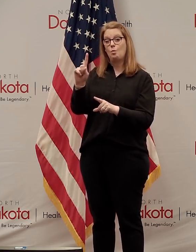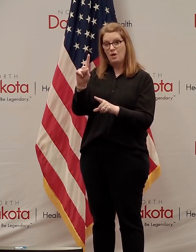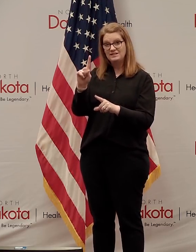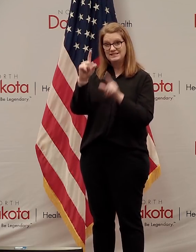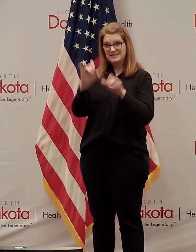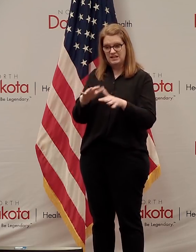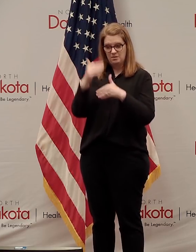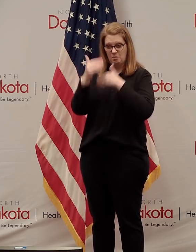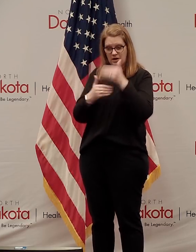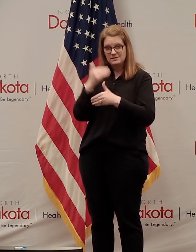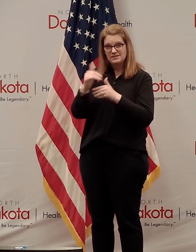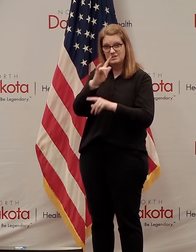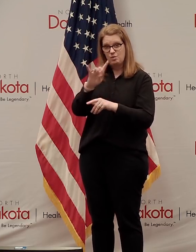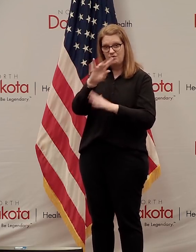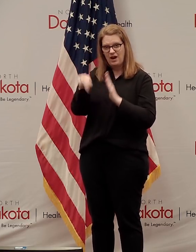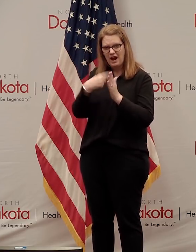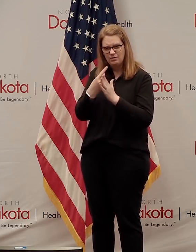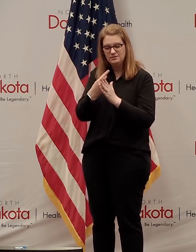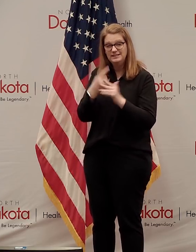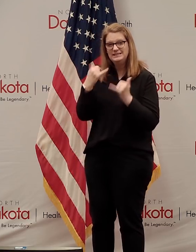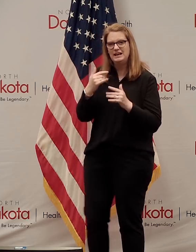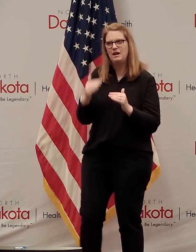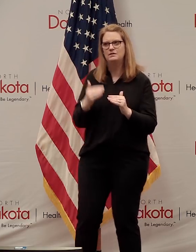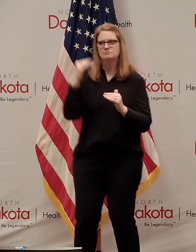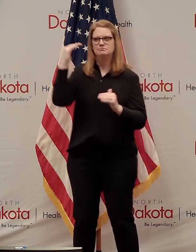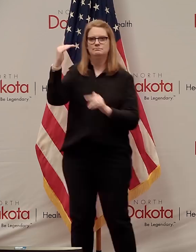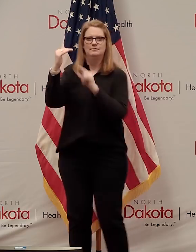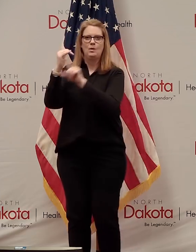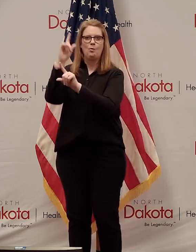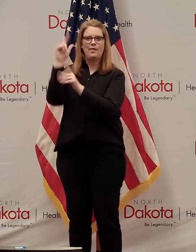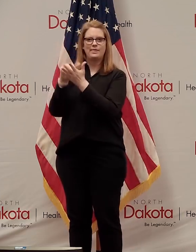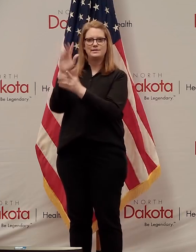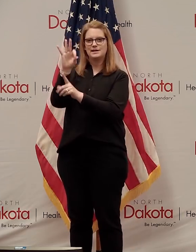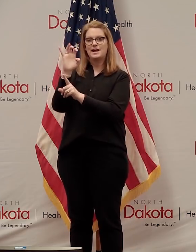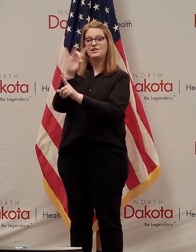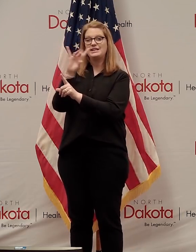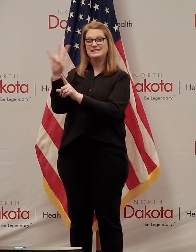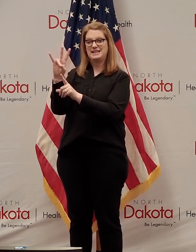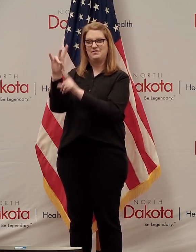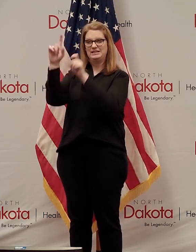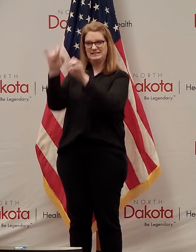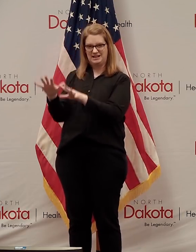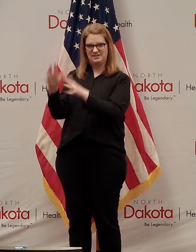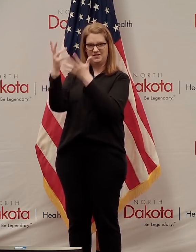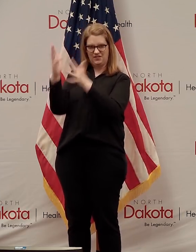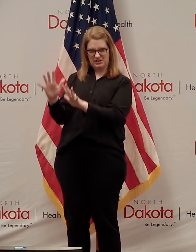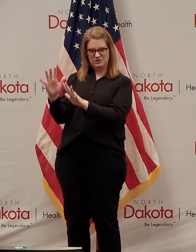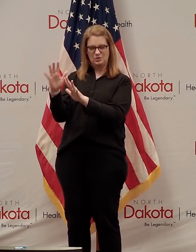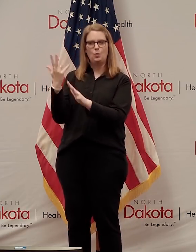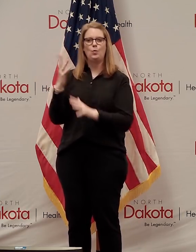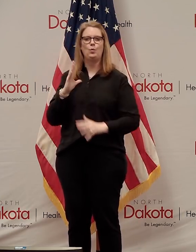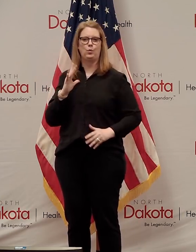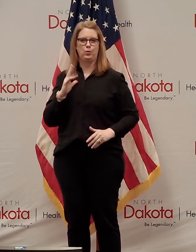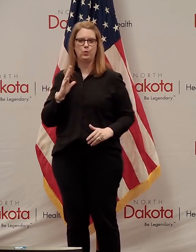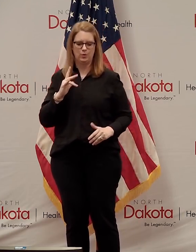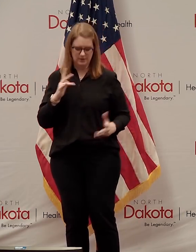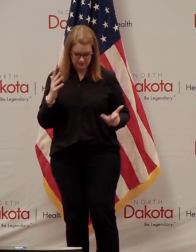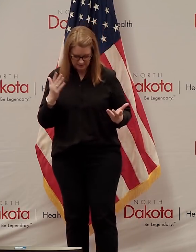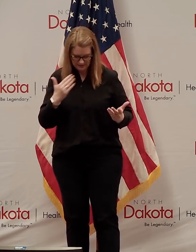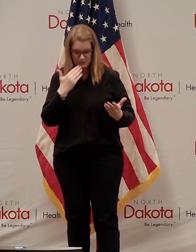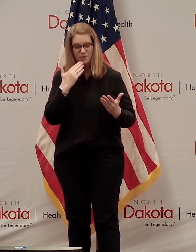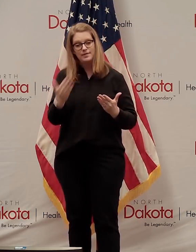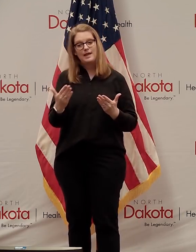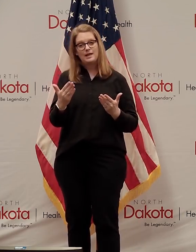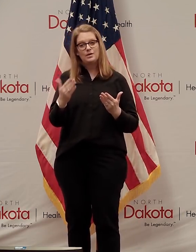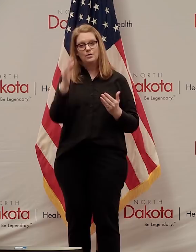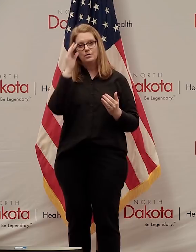completed tests and again broke that record again today 1,987 completed tests and I want to say again thank you to